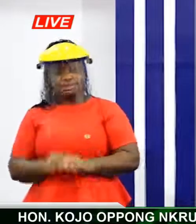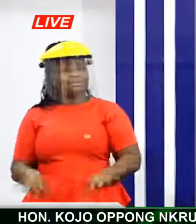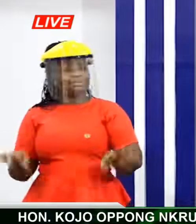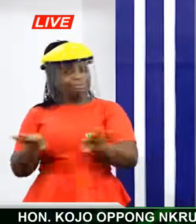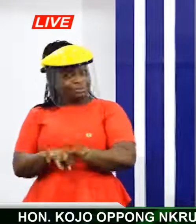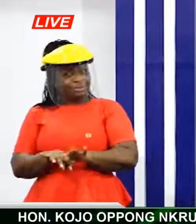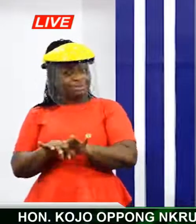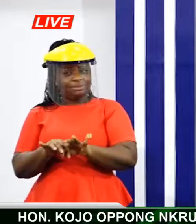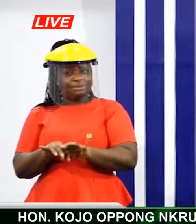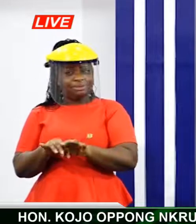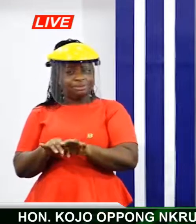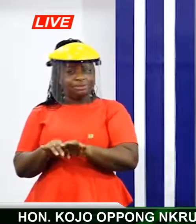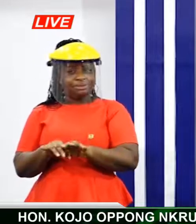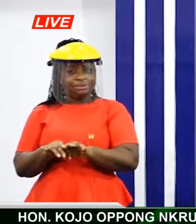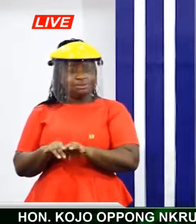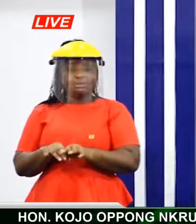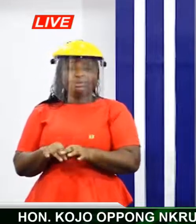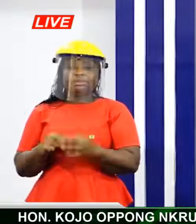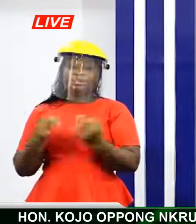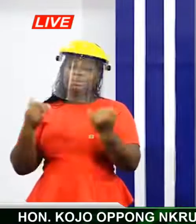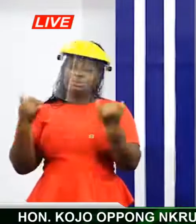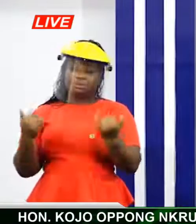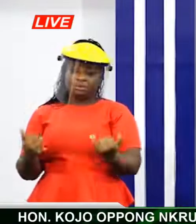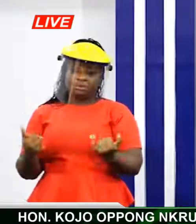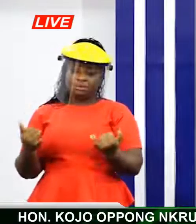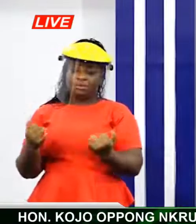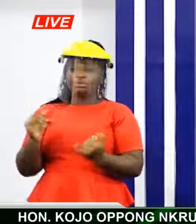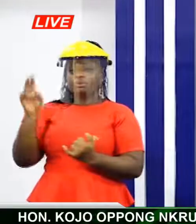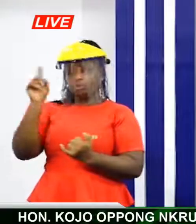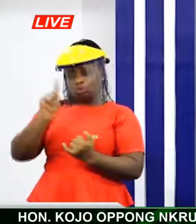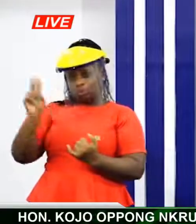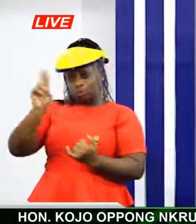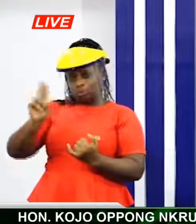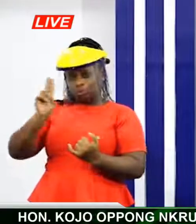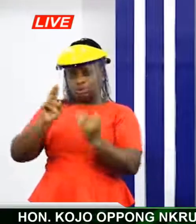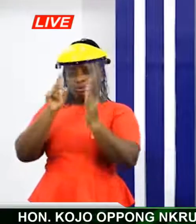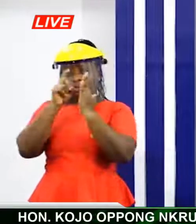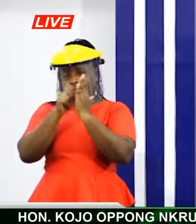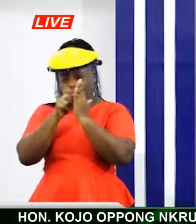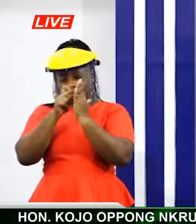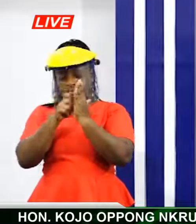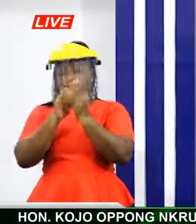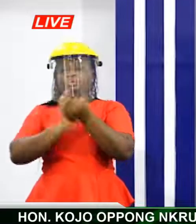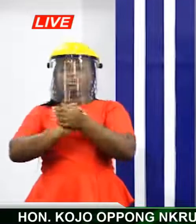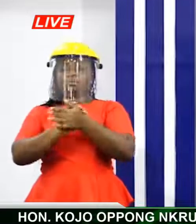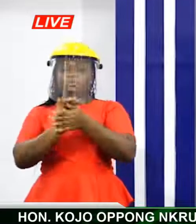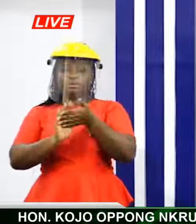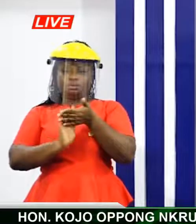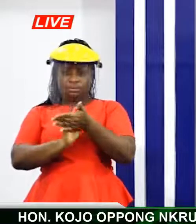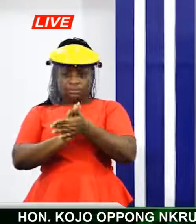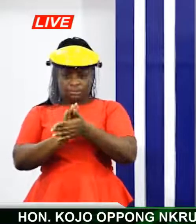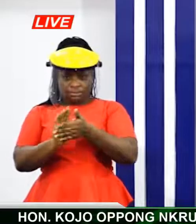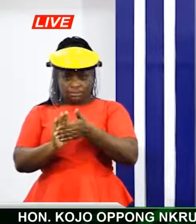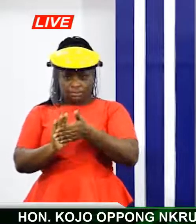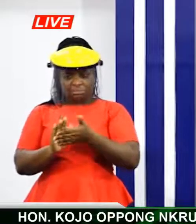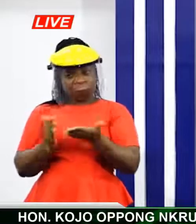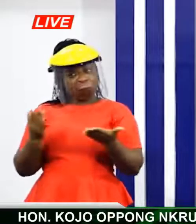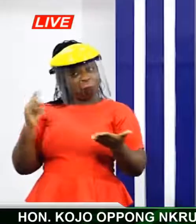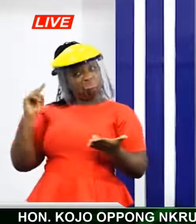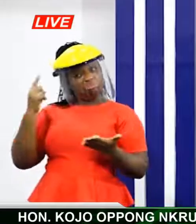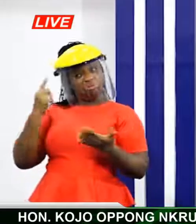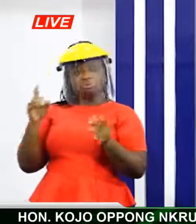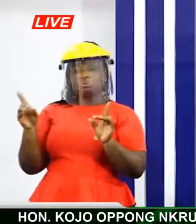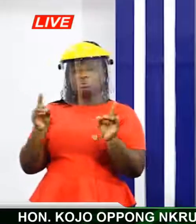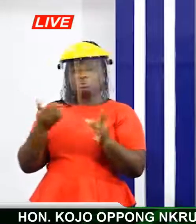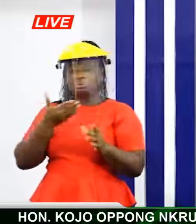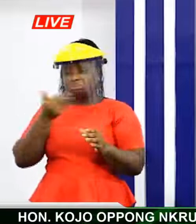is key. And in the absence of that, using the alcohol-based hand sanitizer. The state will do its best to support